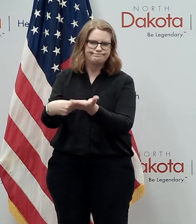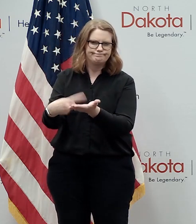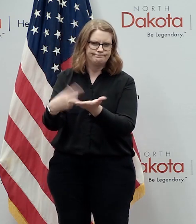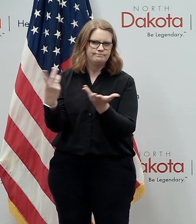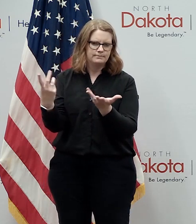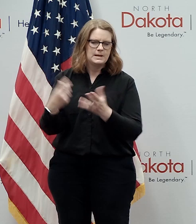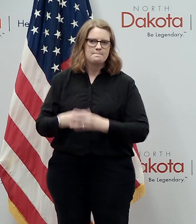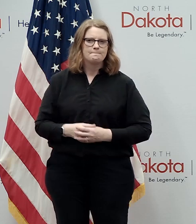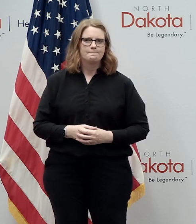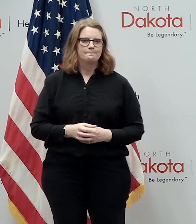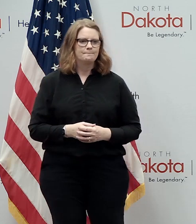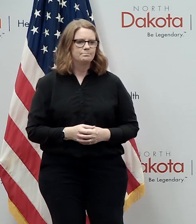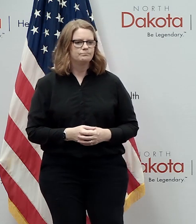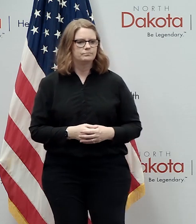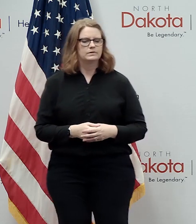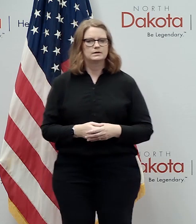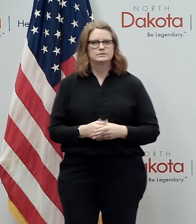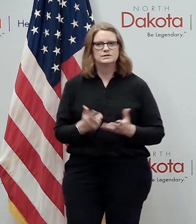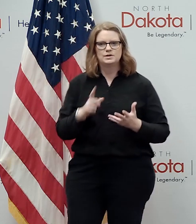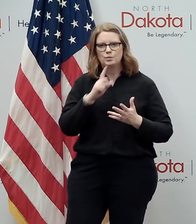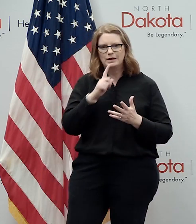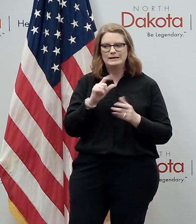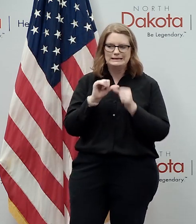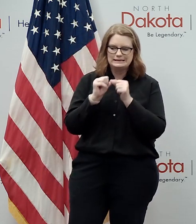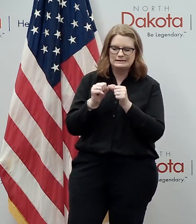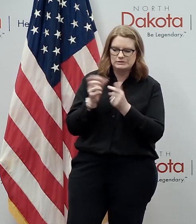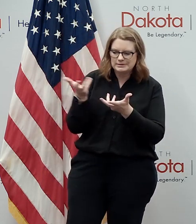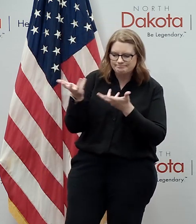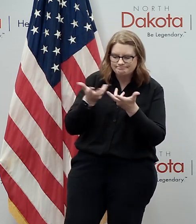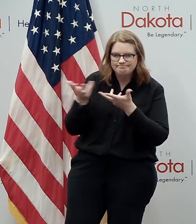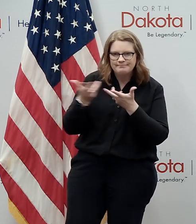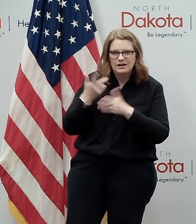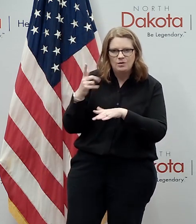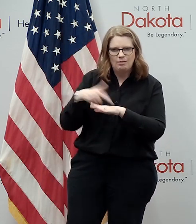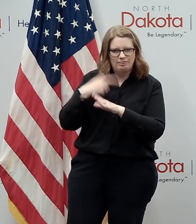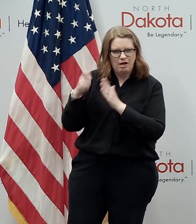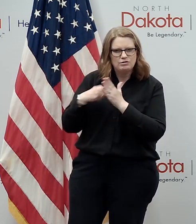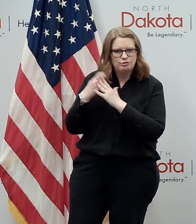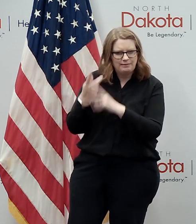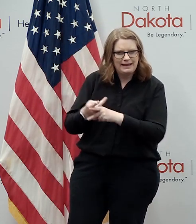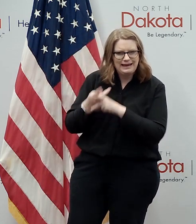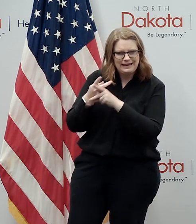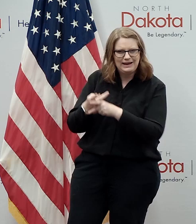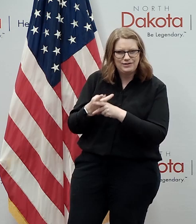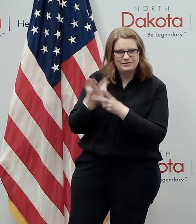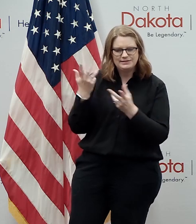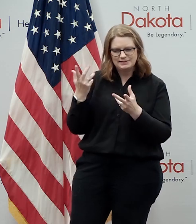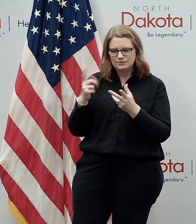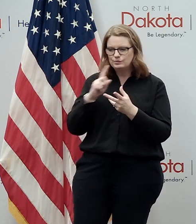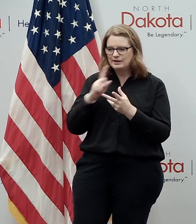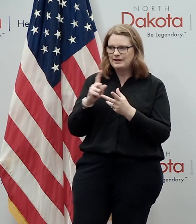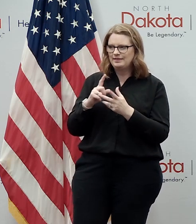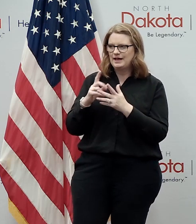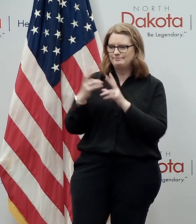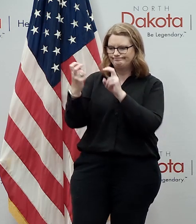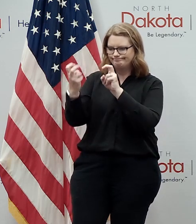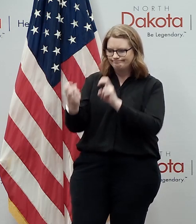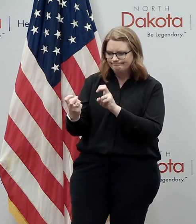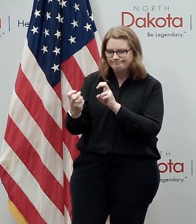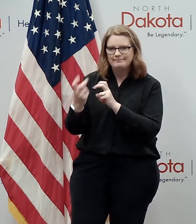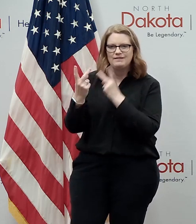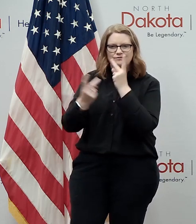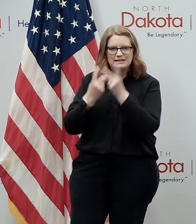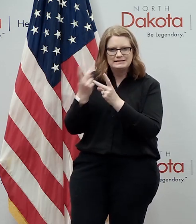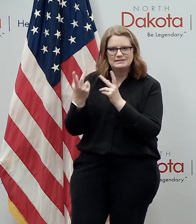uh continue to work with long-term care to try to make sure that we can make uh the reunification uh